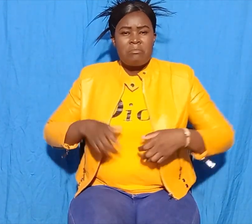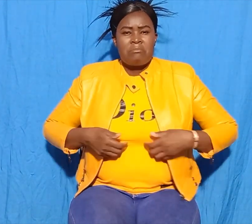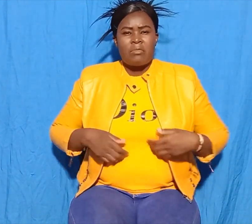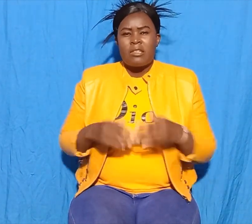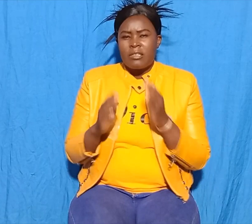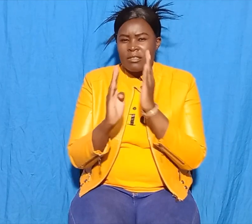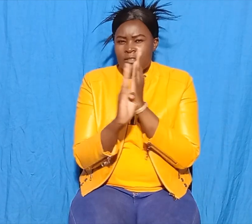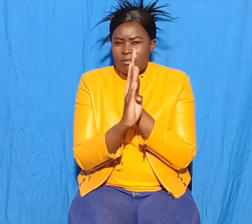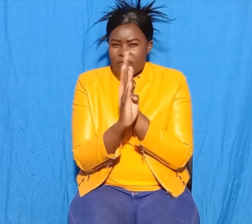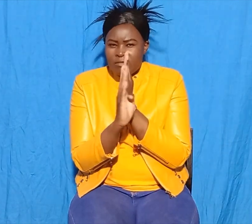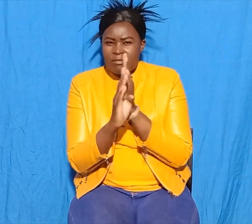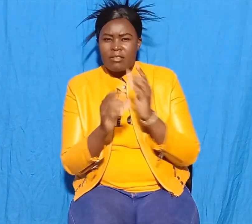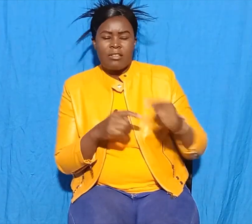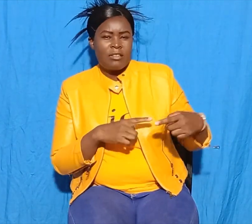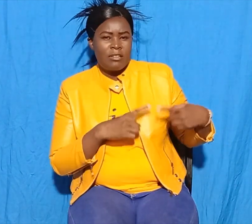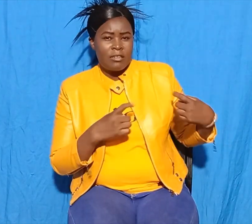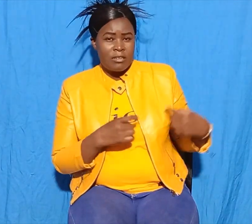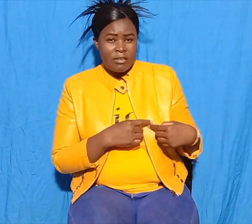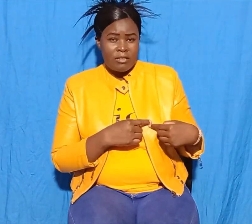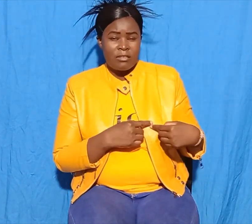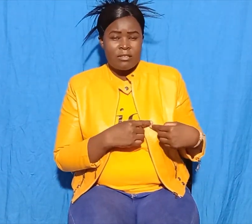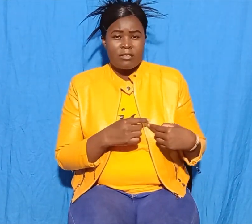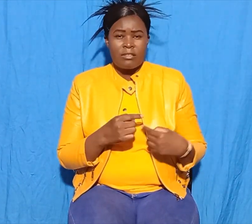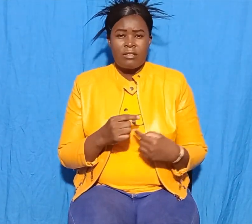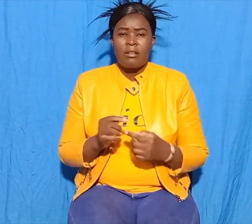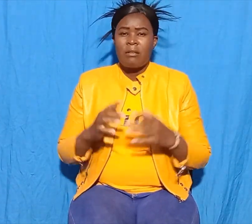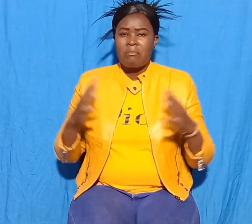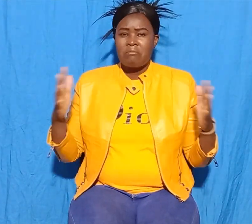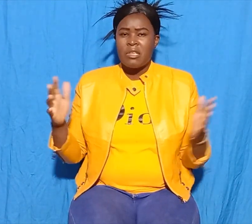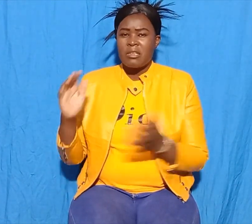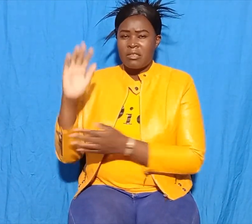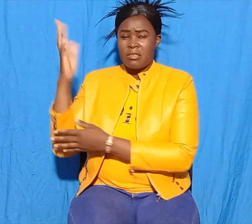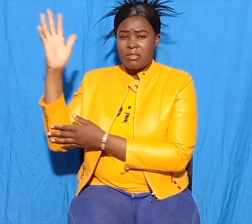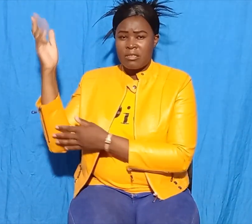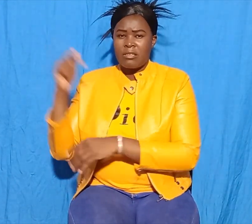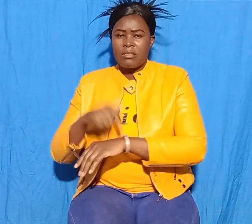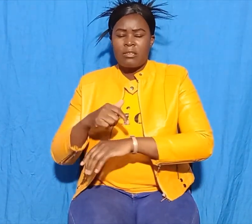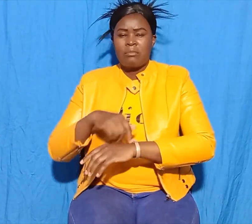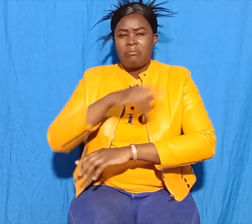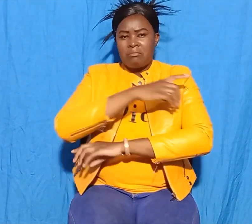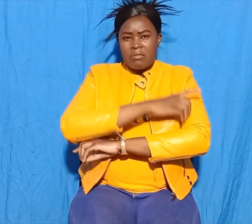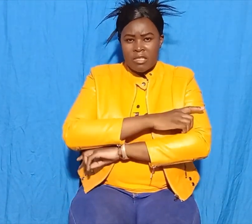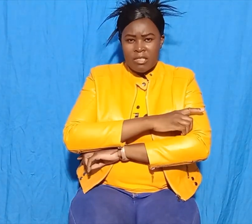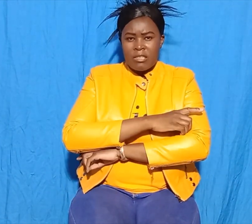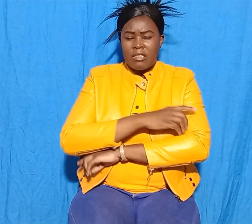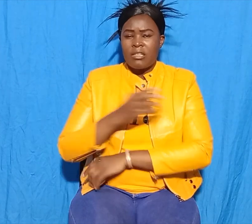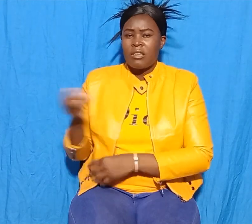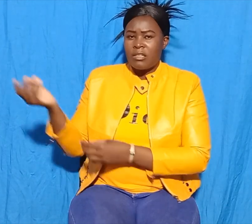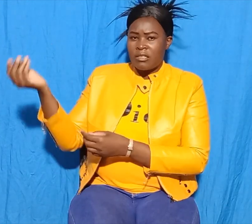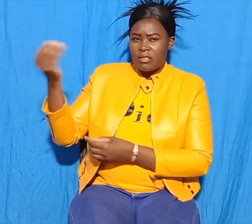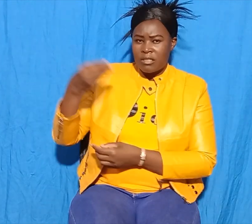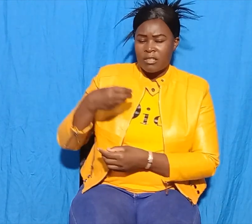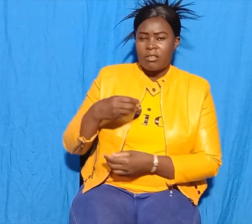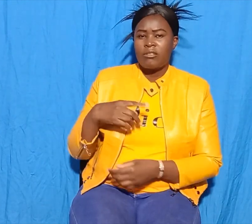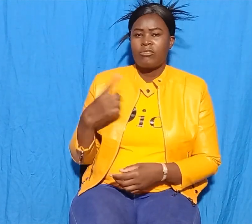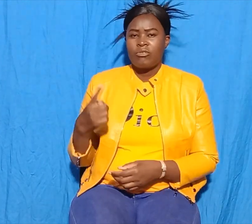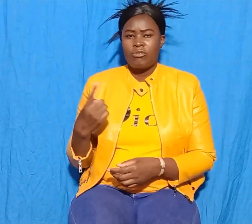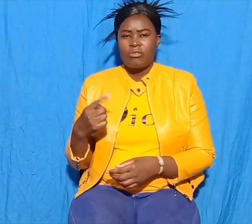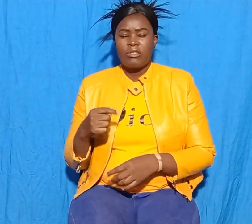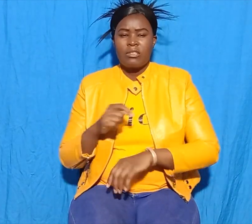We take our hearts only at night. What will you do if your chief finds that I have